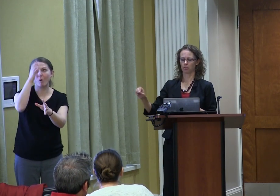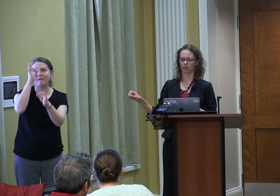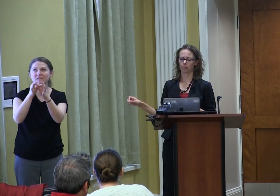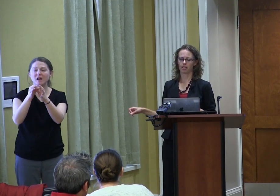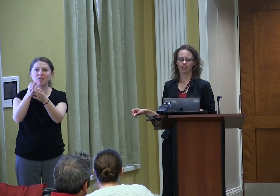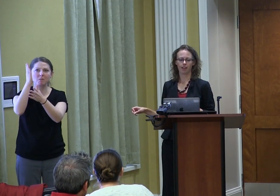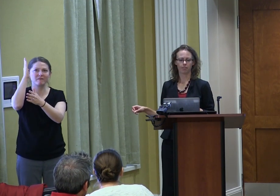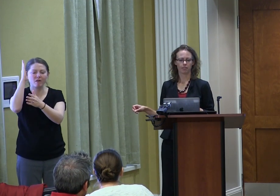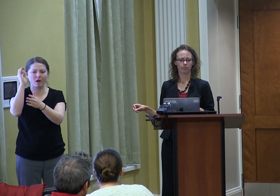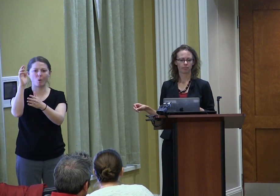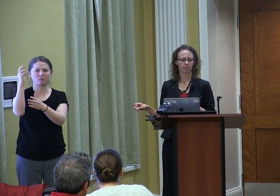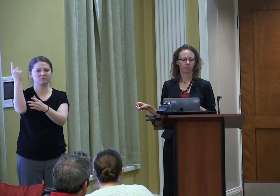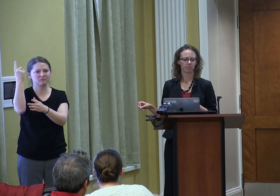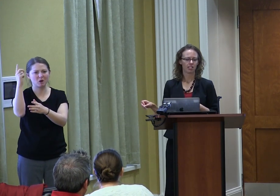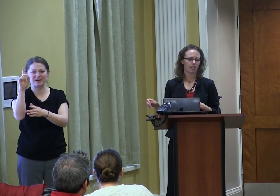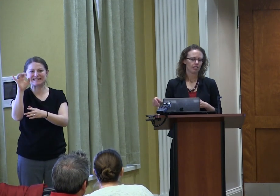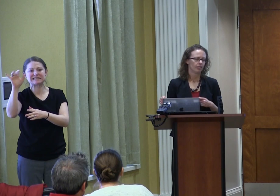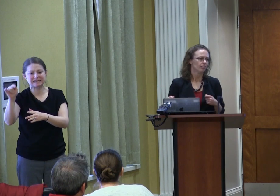on his or her behalf.